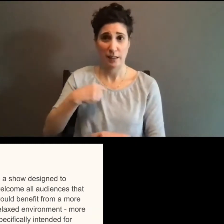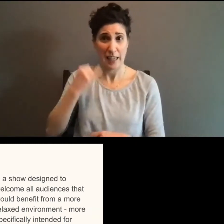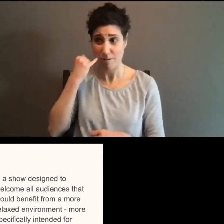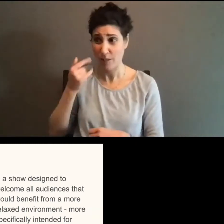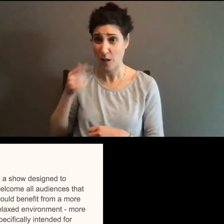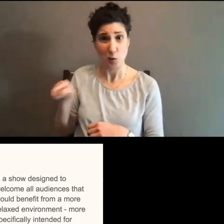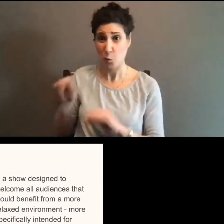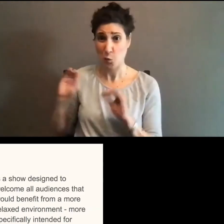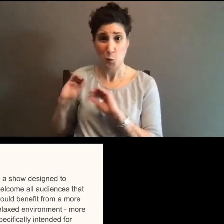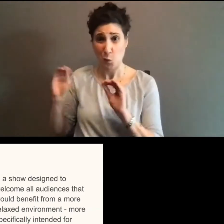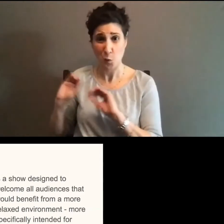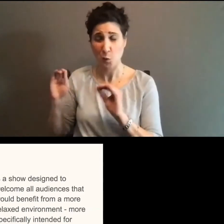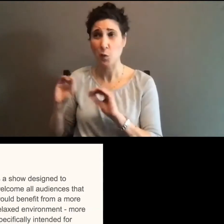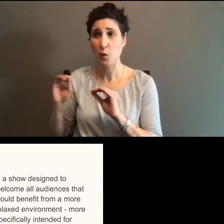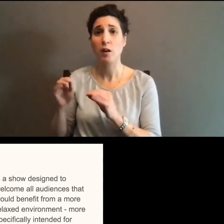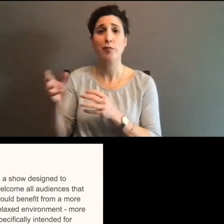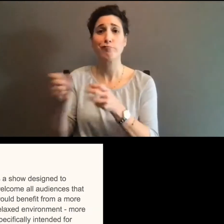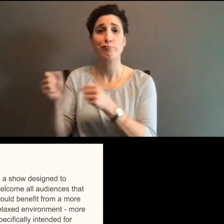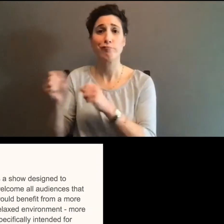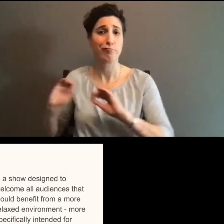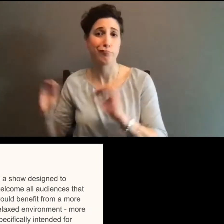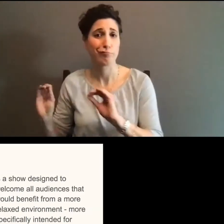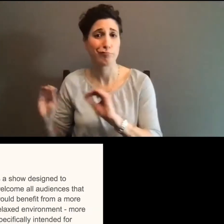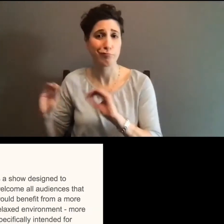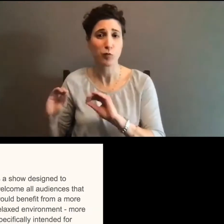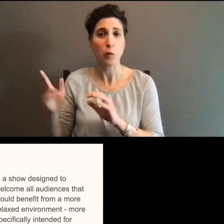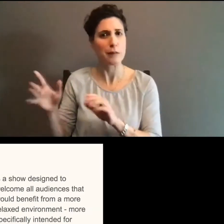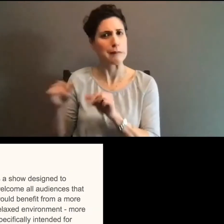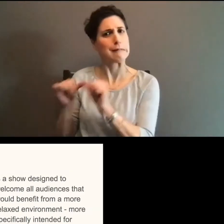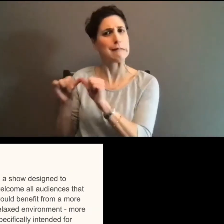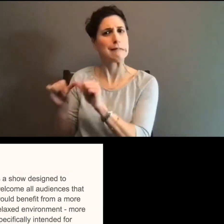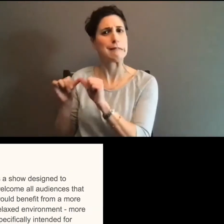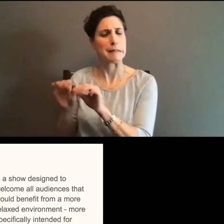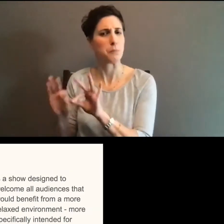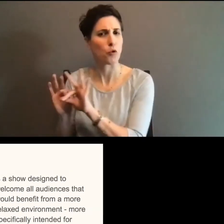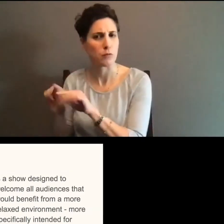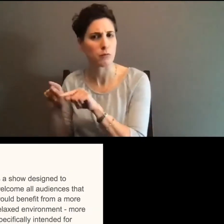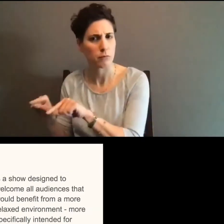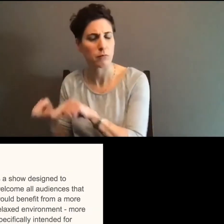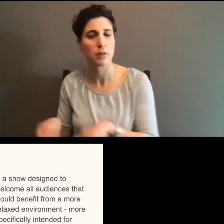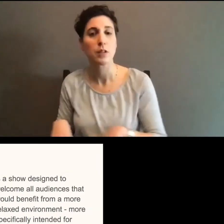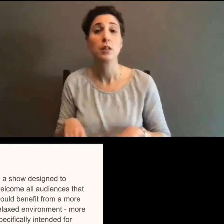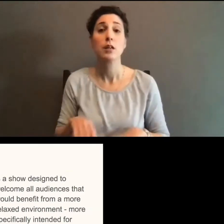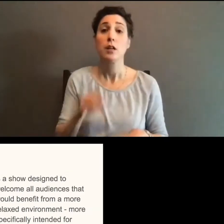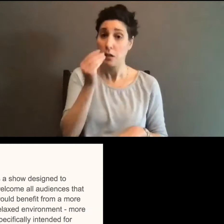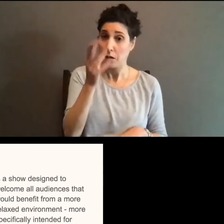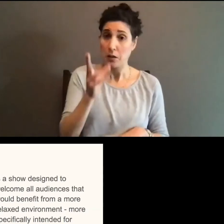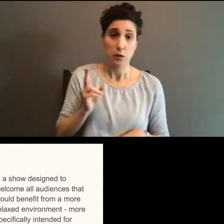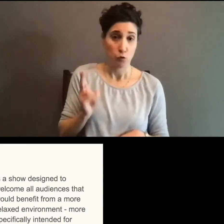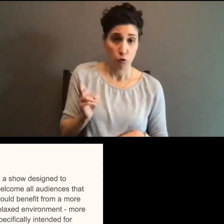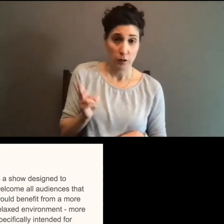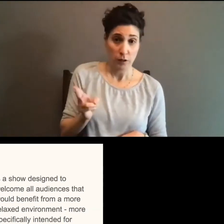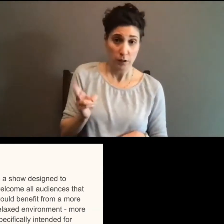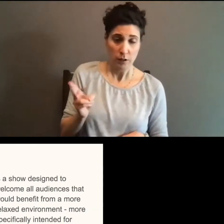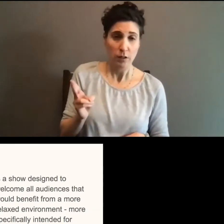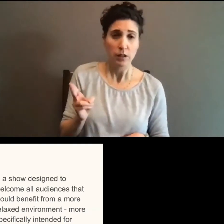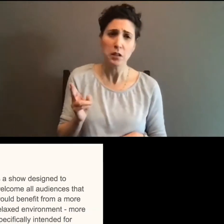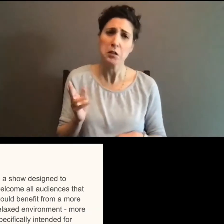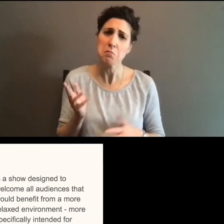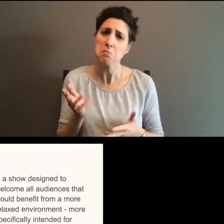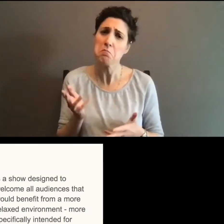So let's keep that going. It's awesome. Um, and just for a little bit of history about this, um, cause it's pretty, it's